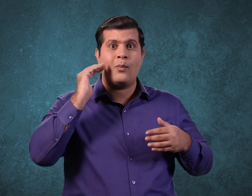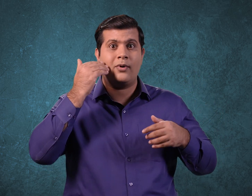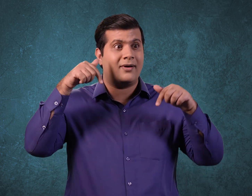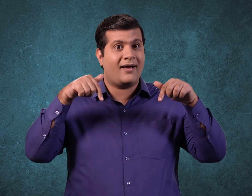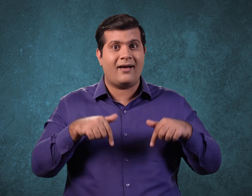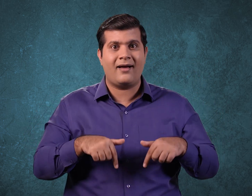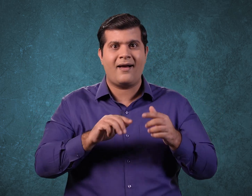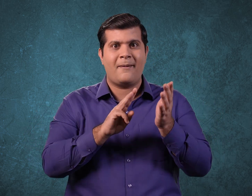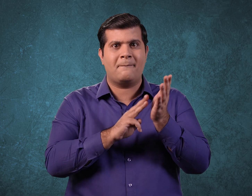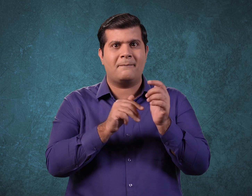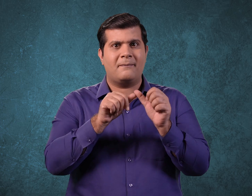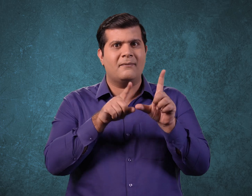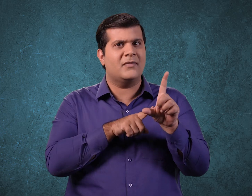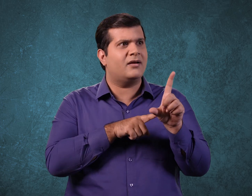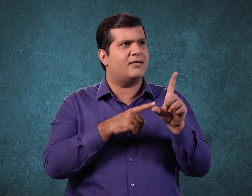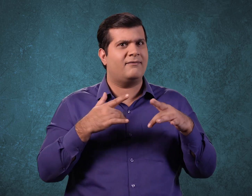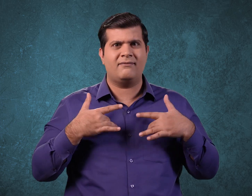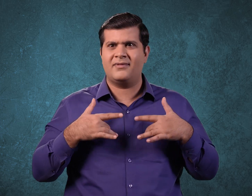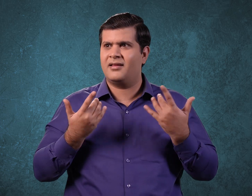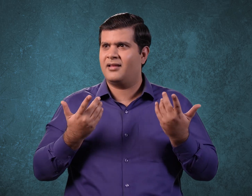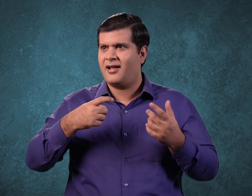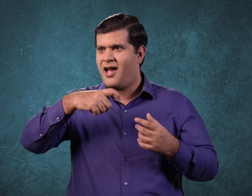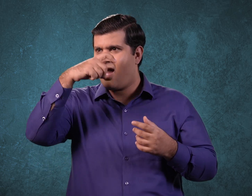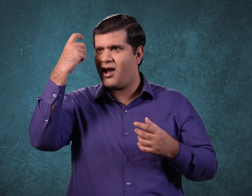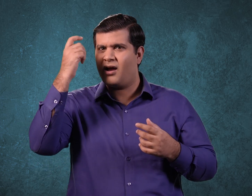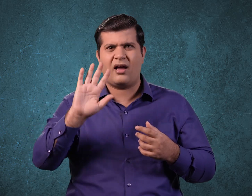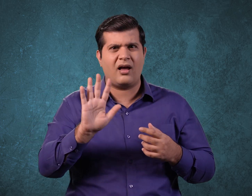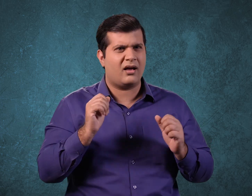It would have resulted in May actually taking place during the cold winter season.